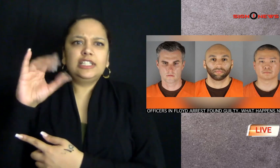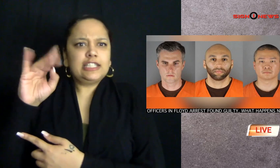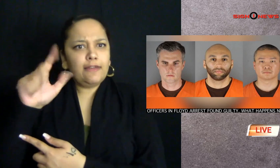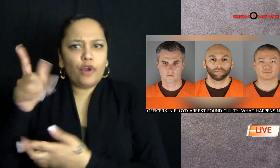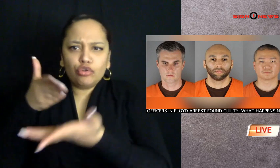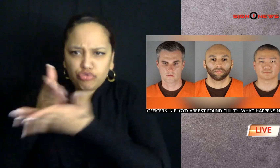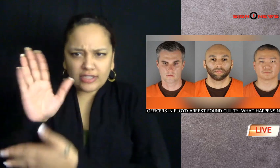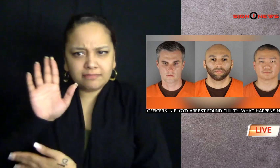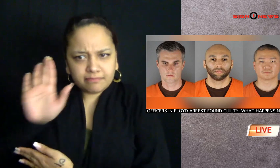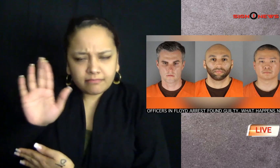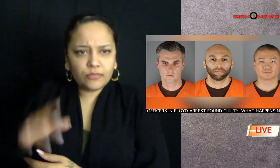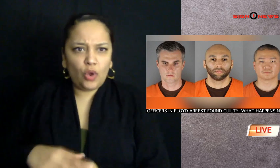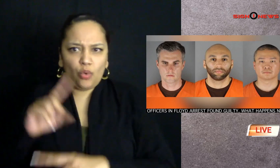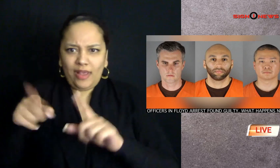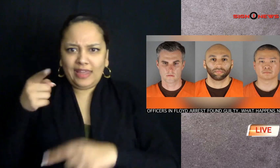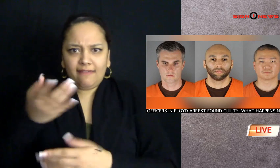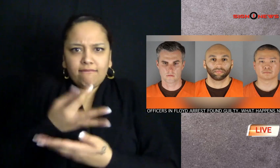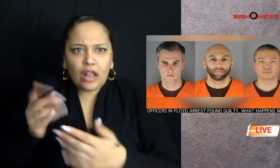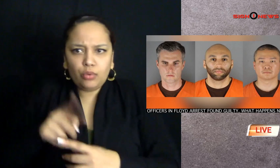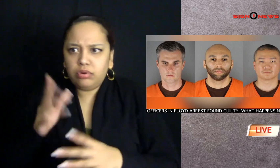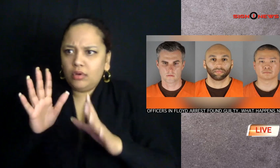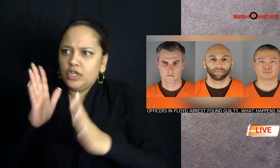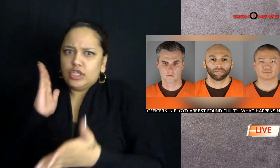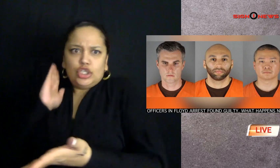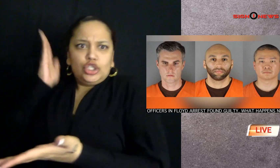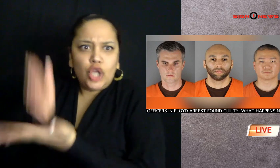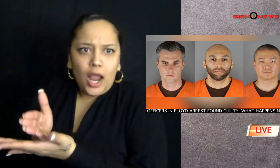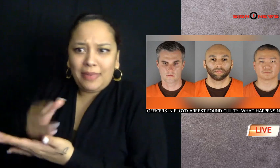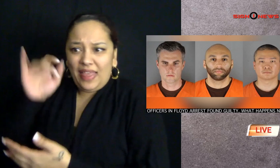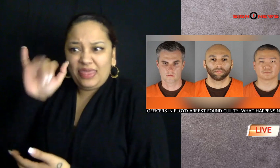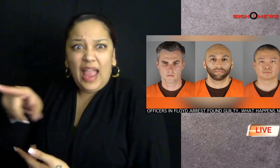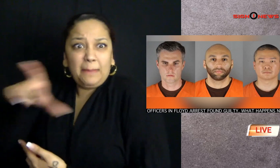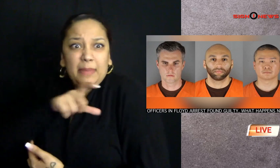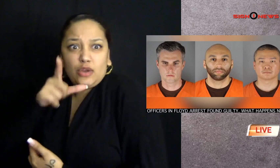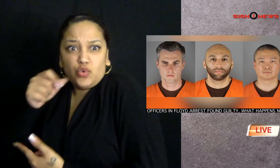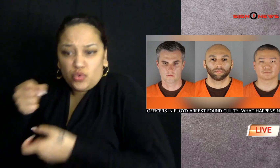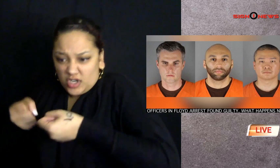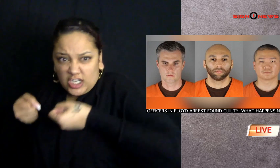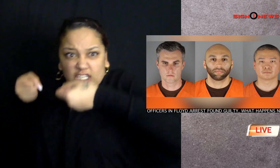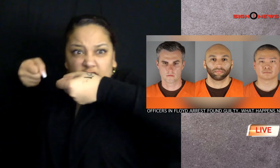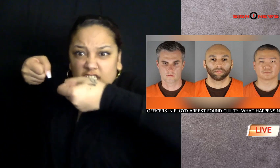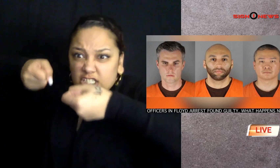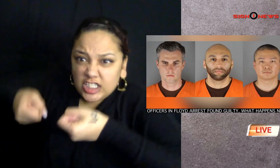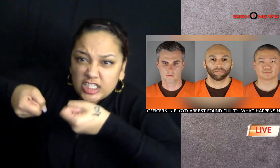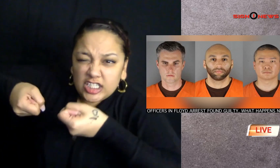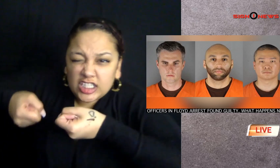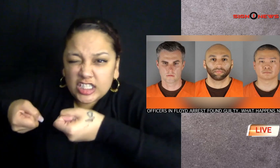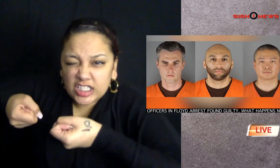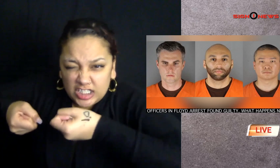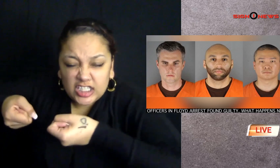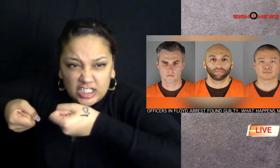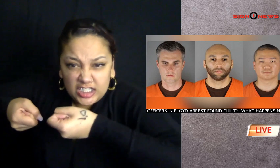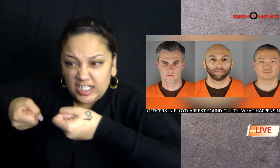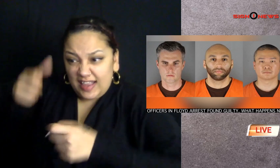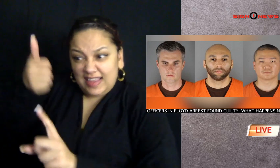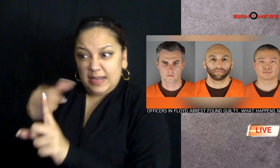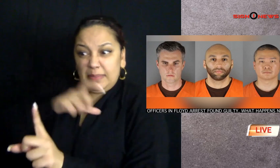violating George Floyd's civil rights when they failed to stop fellow officer Derek Chauvin from